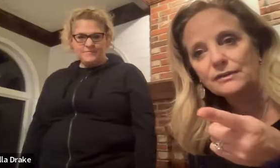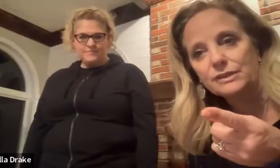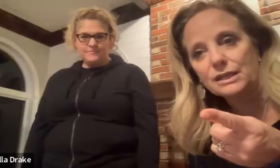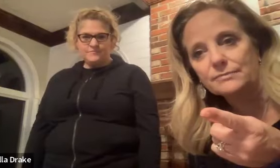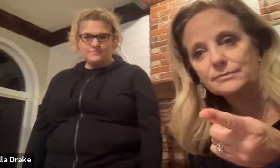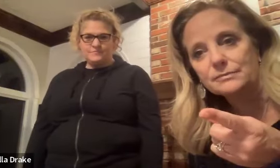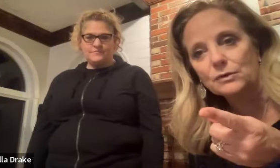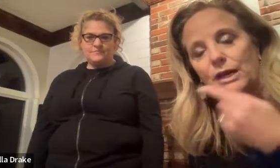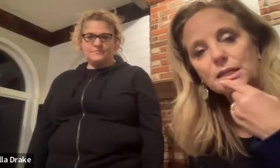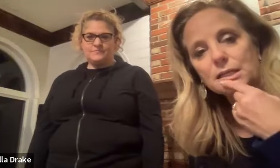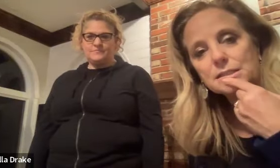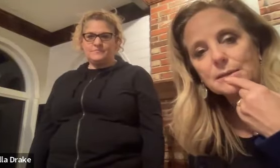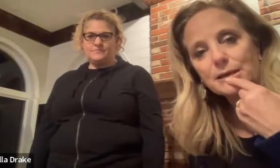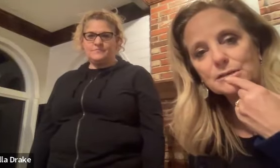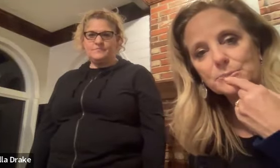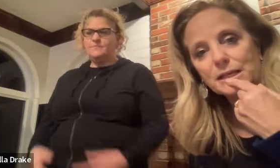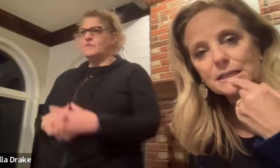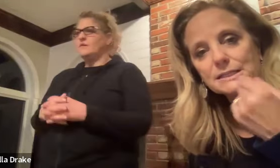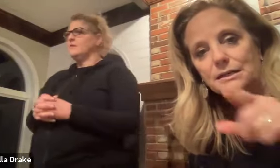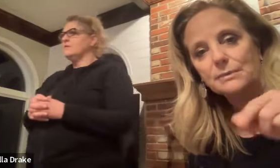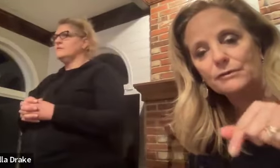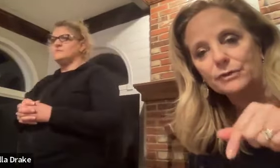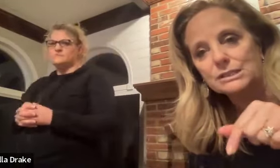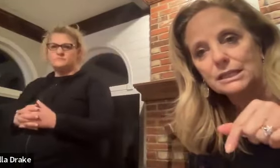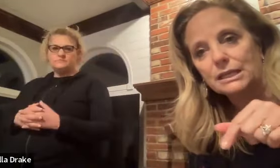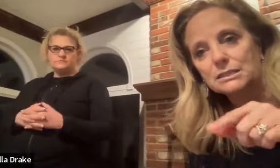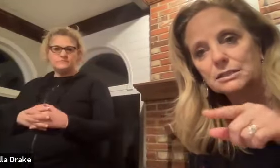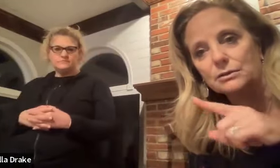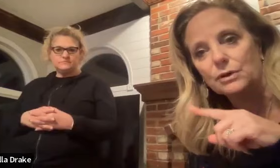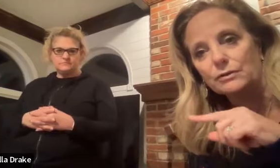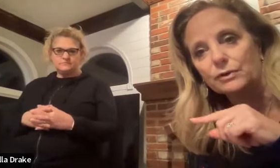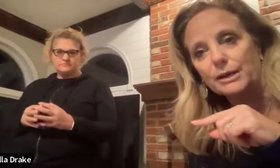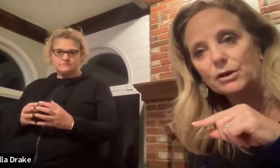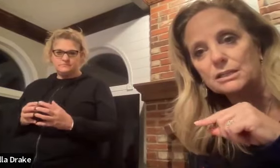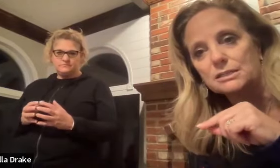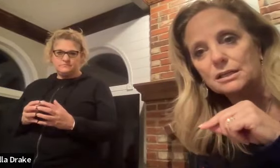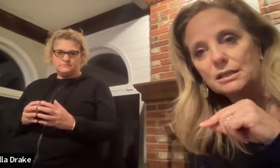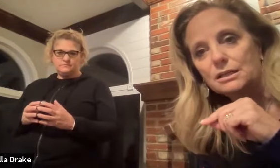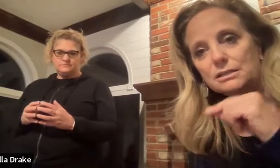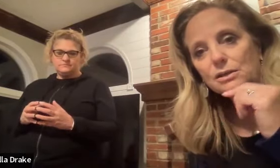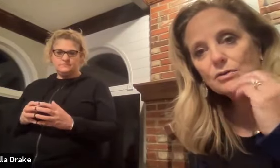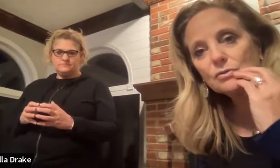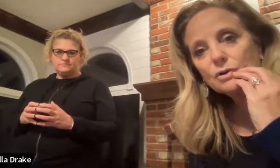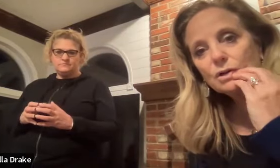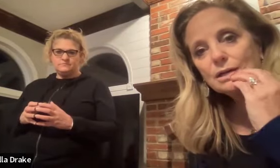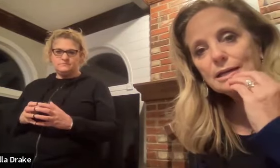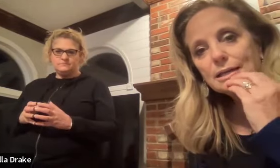have the grandkids emails but i sent an email for this link to all of your parents so i